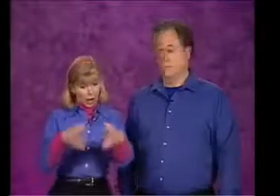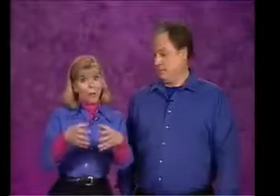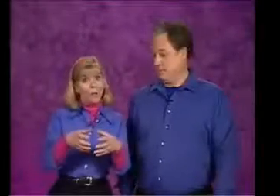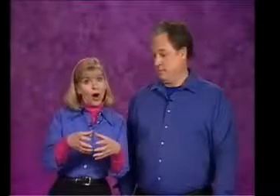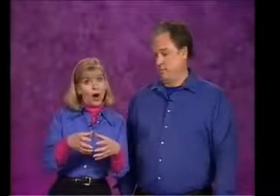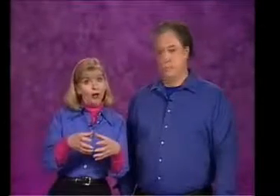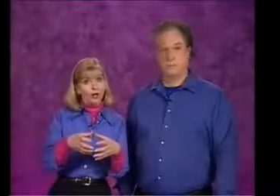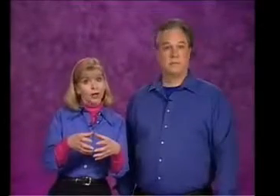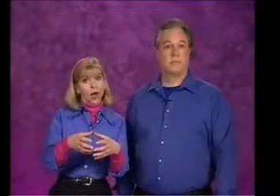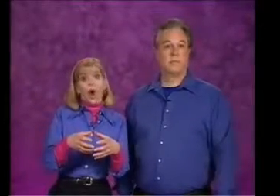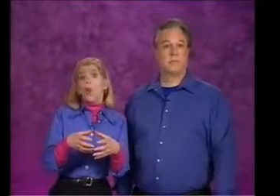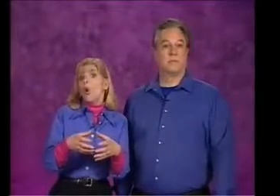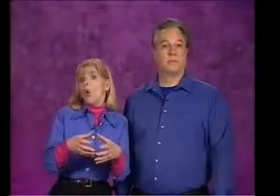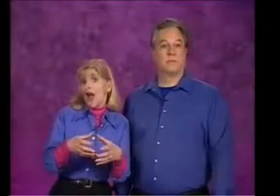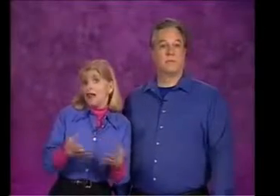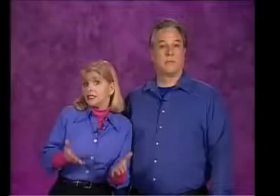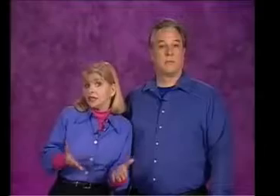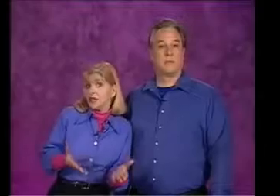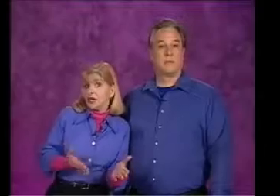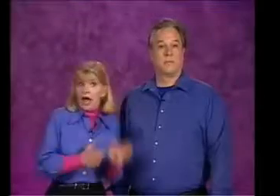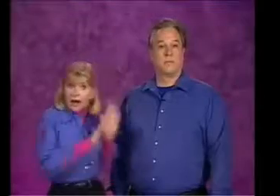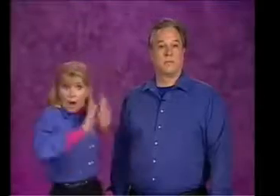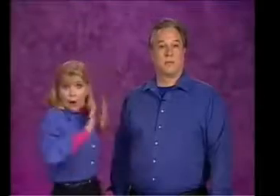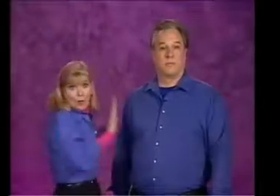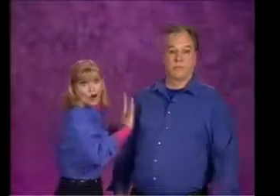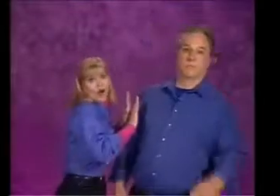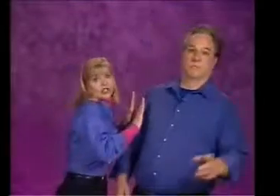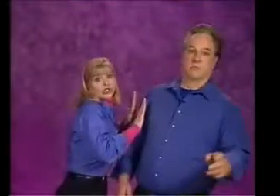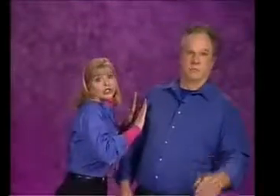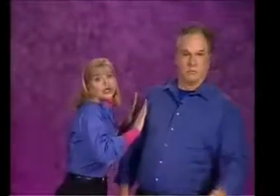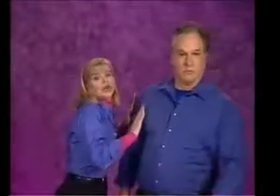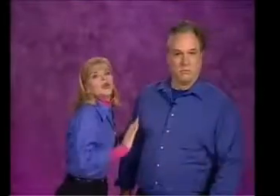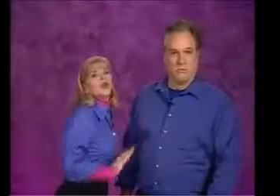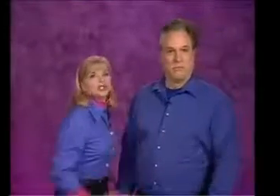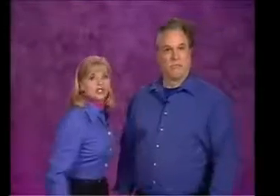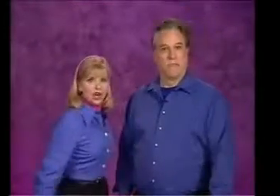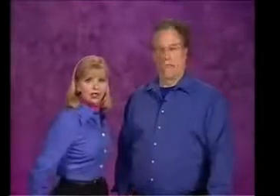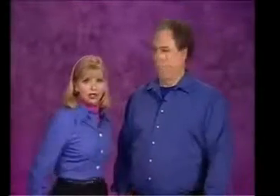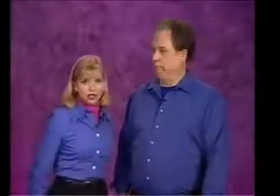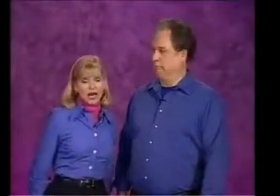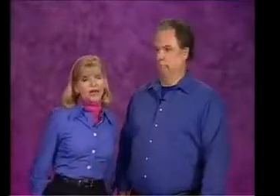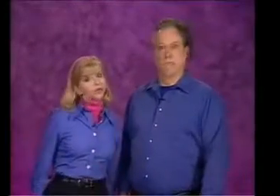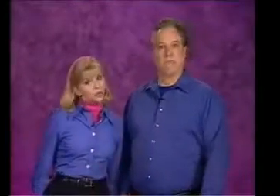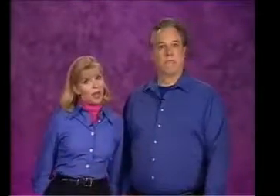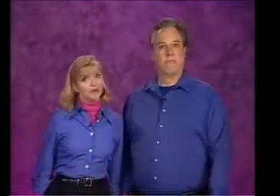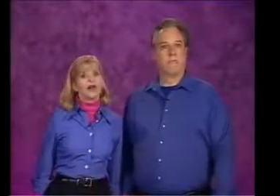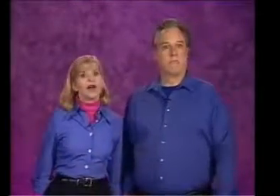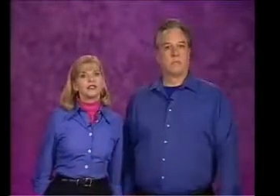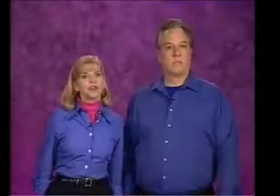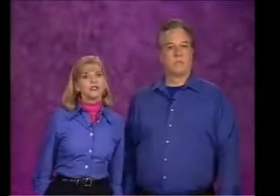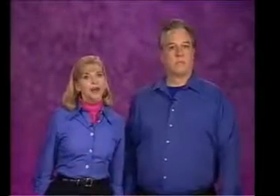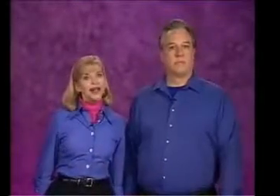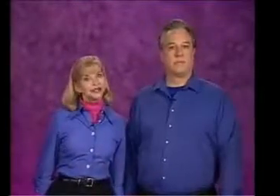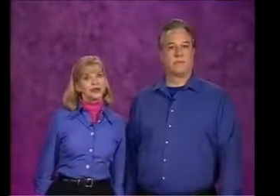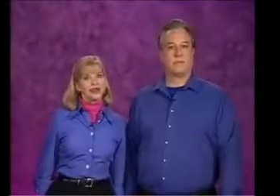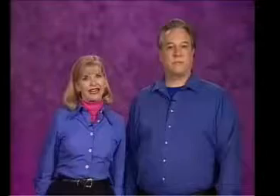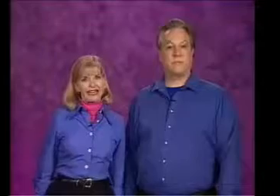ball or activity like push, you'll adjust your signing depending on the situation you're in.